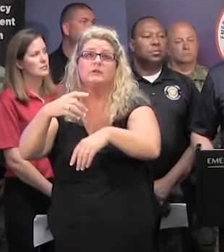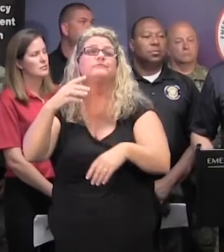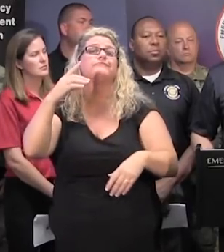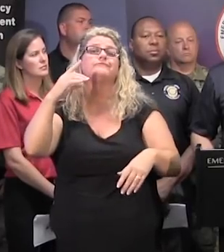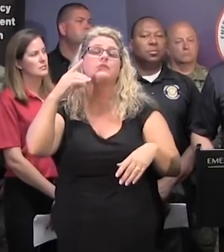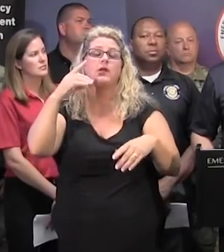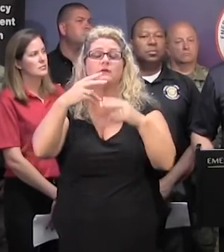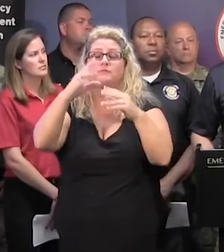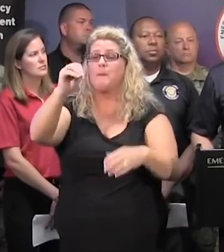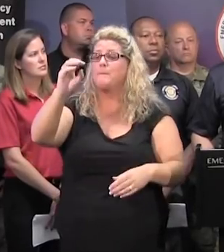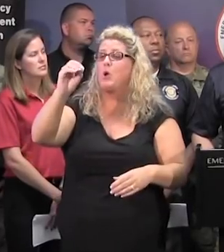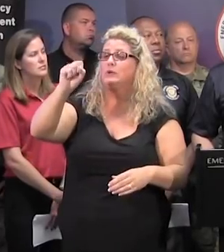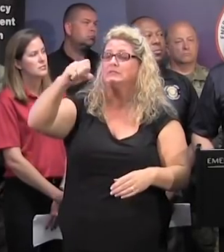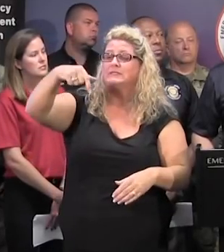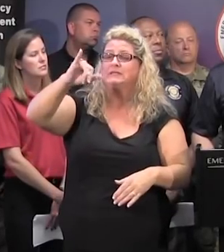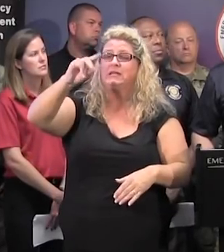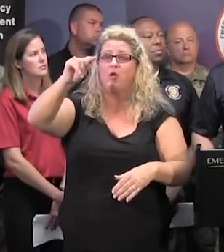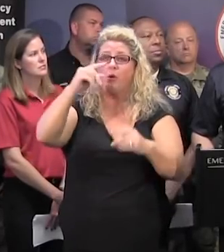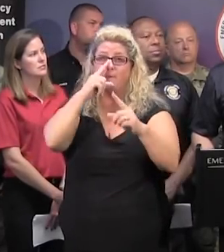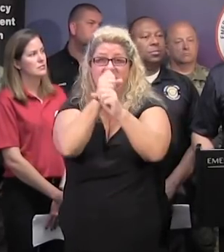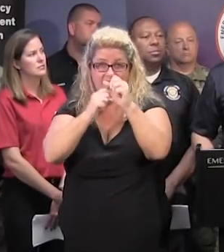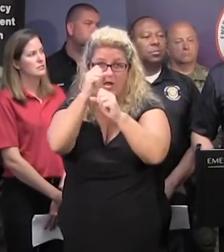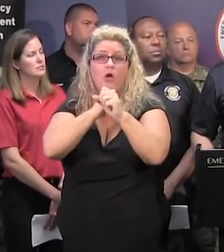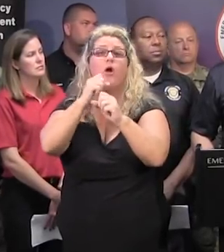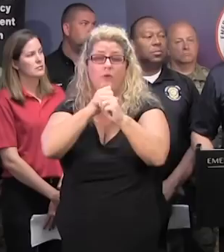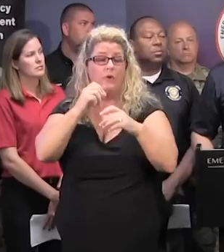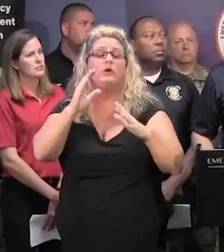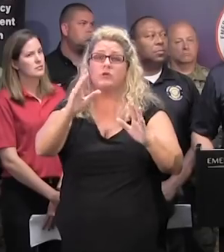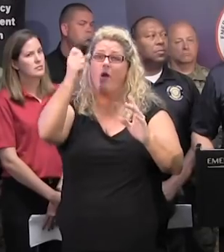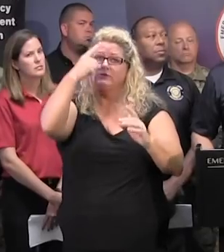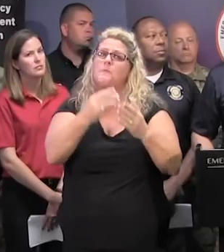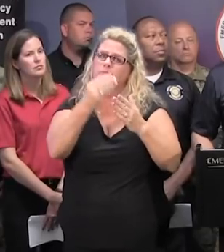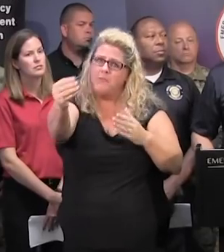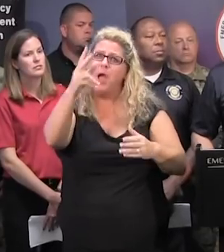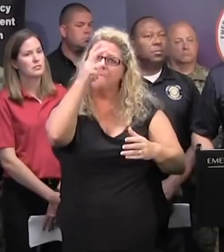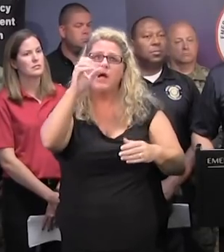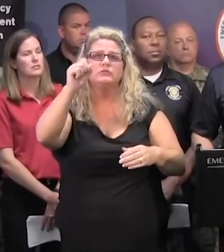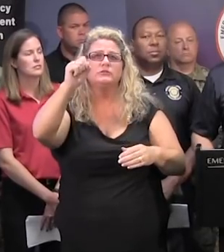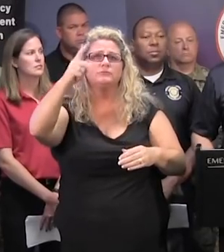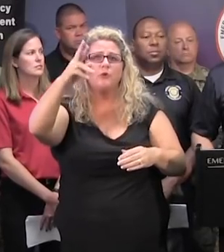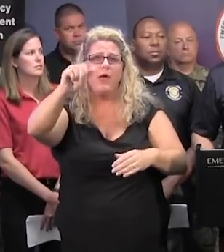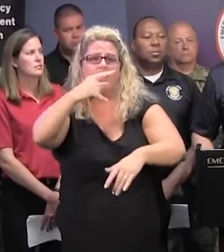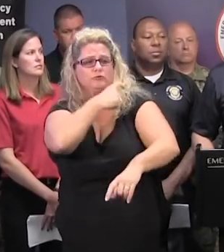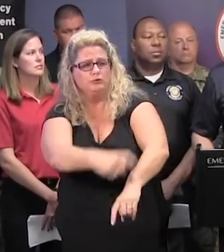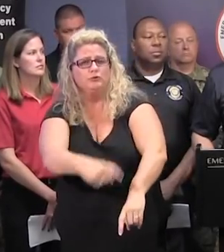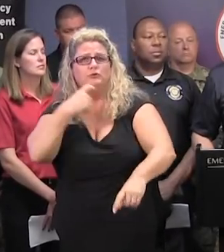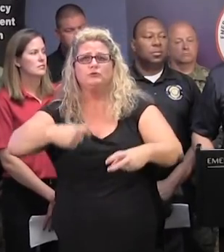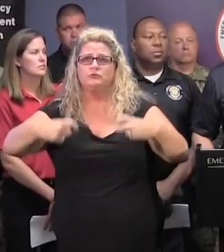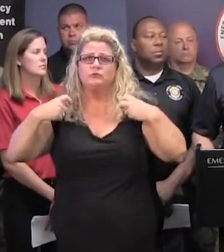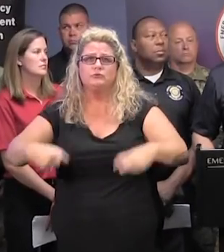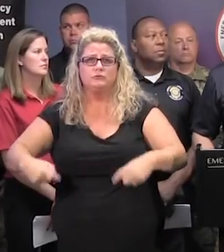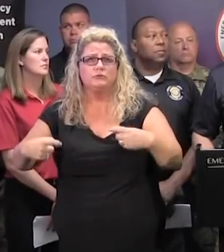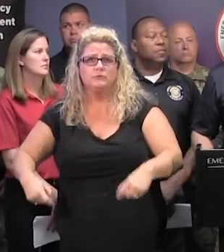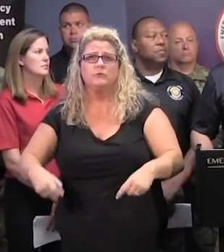season, and this is the time to go out pre-storm and buy the bug spray so that you're properly protected. They're going to be out there like they have been in each of the